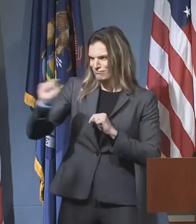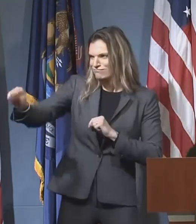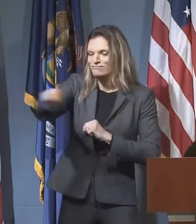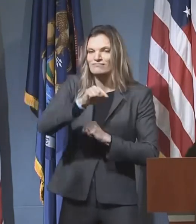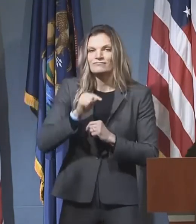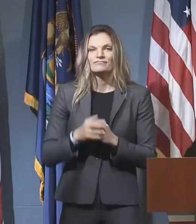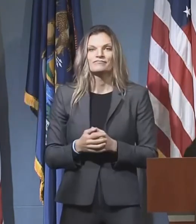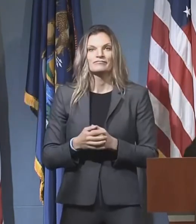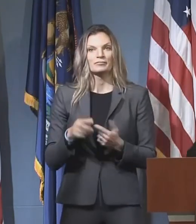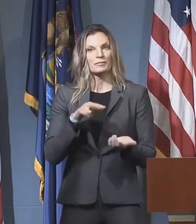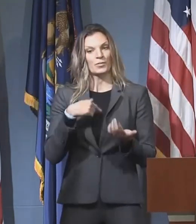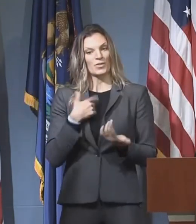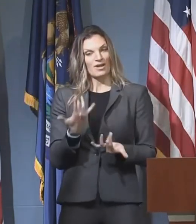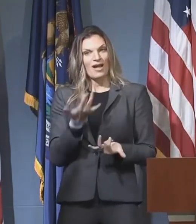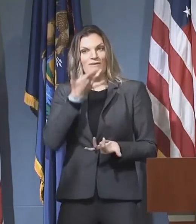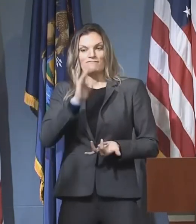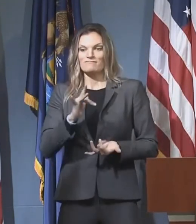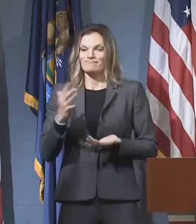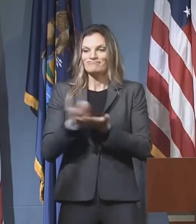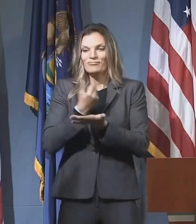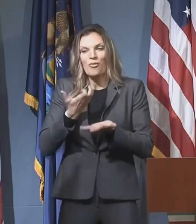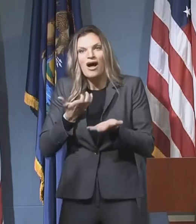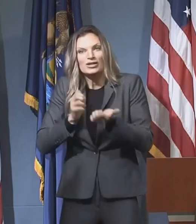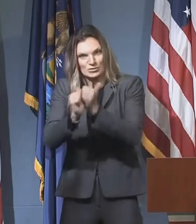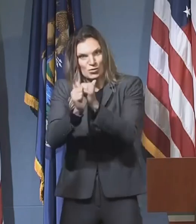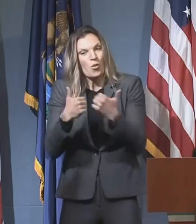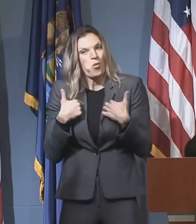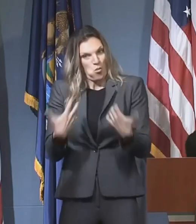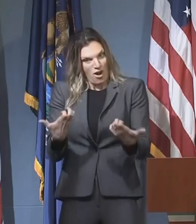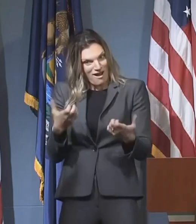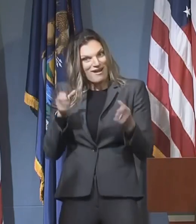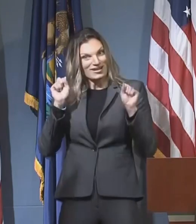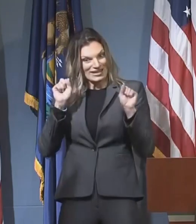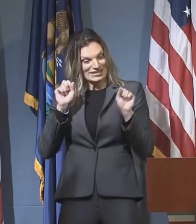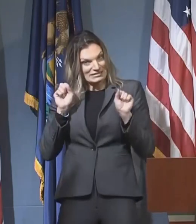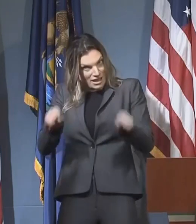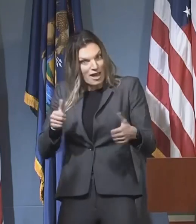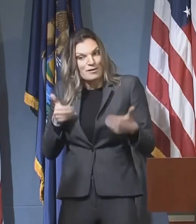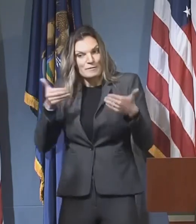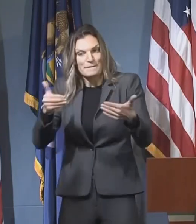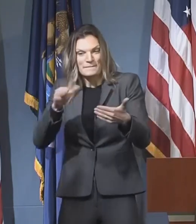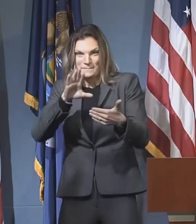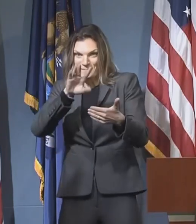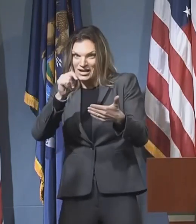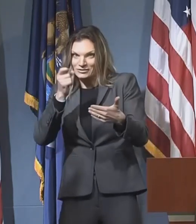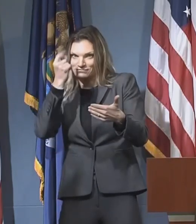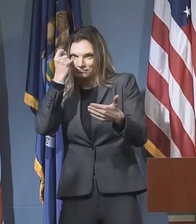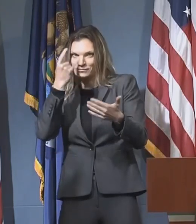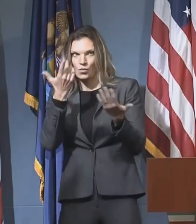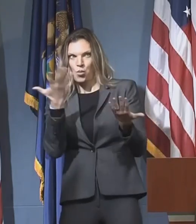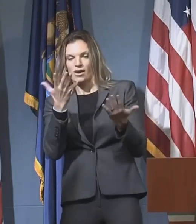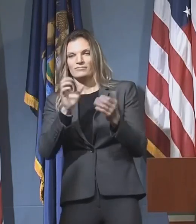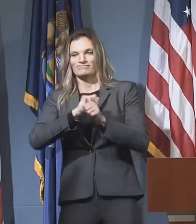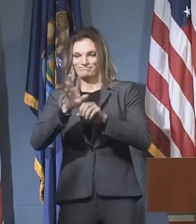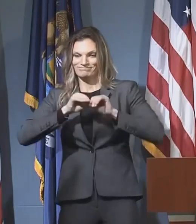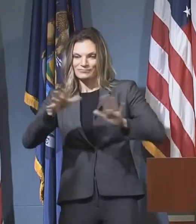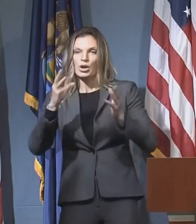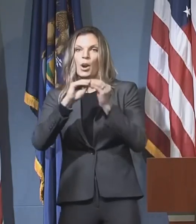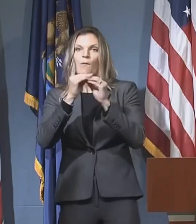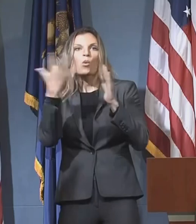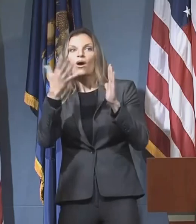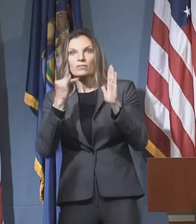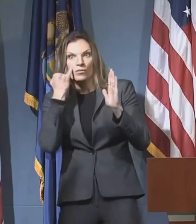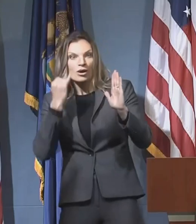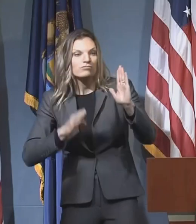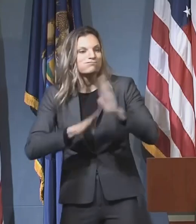is a part of our life that we can do if we continue to keep our numbers down and we continue to all do our